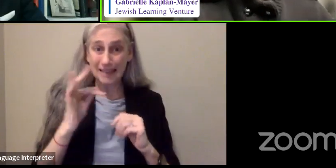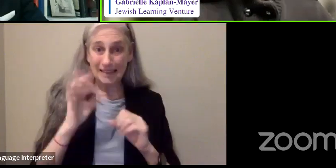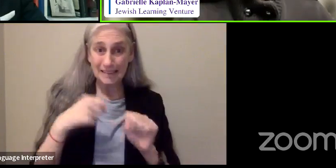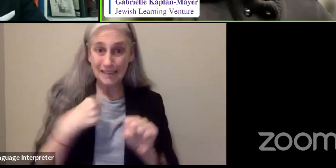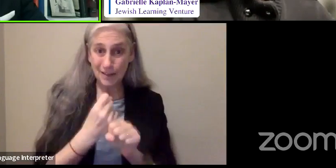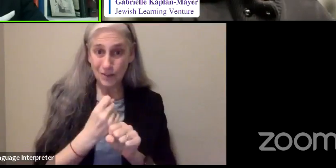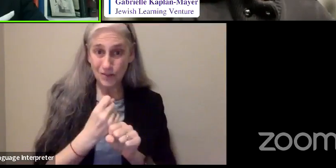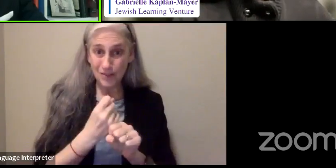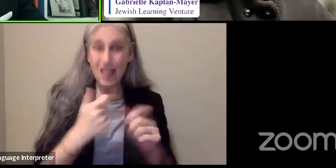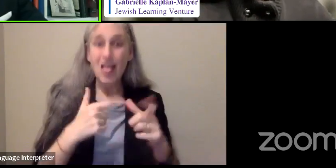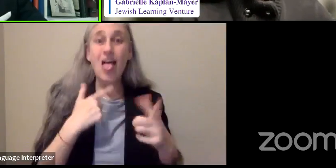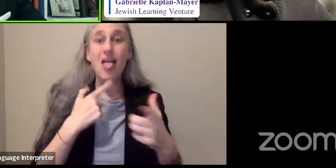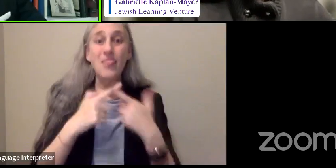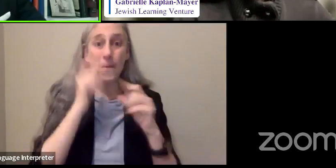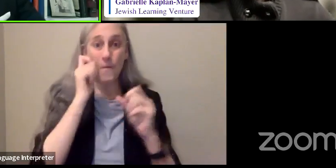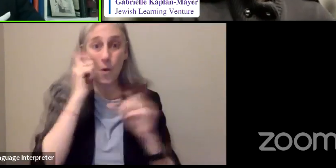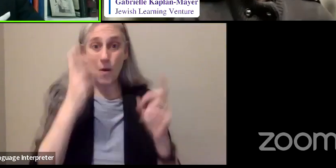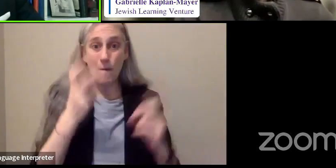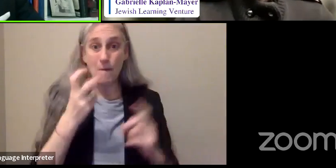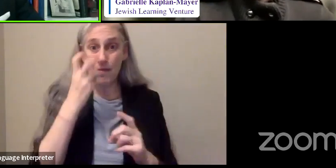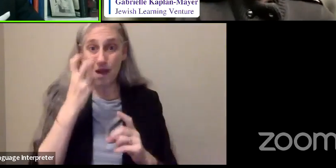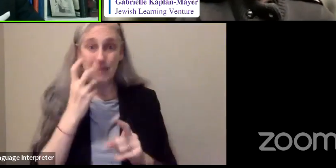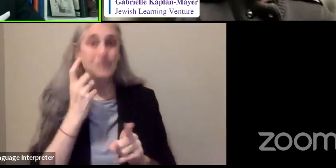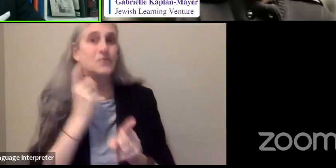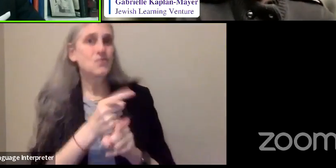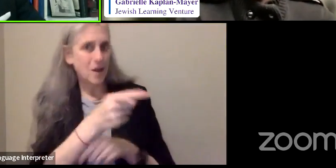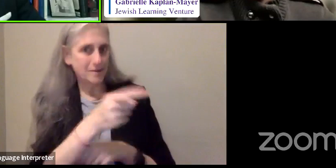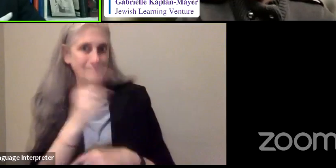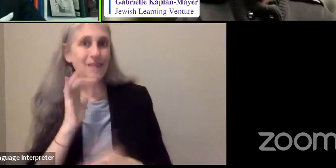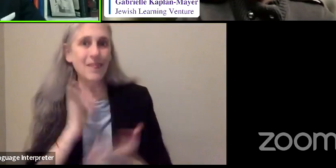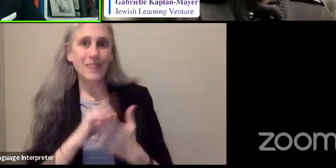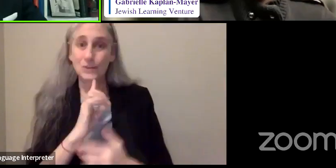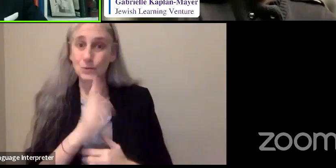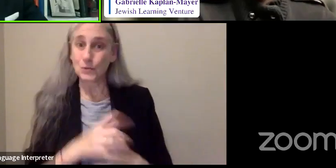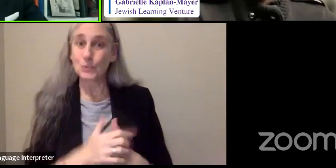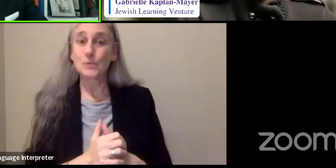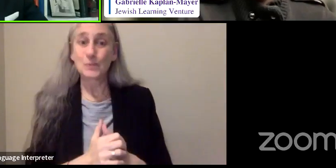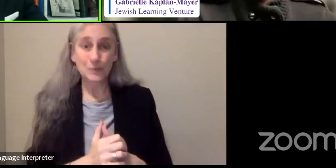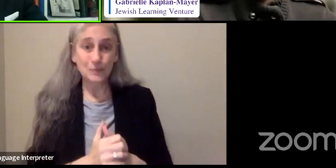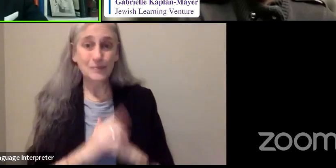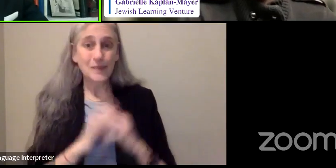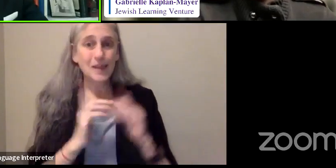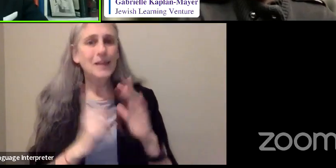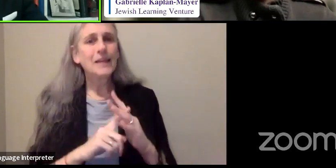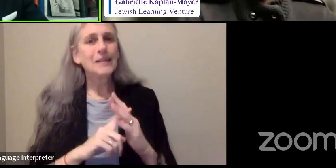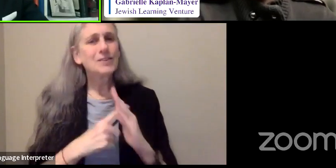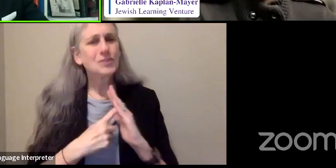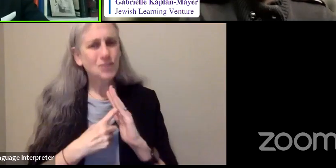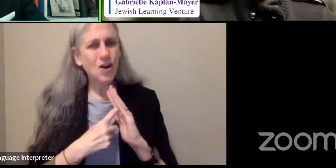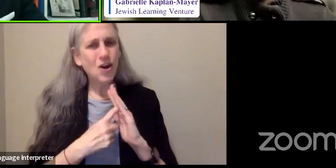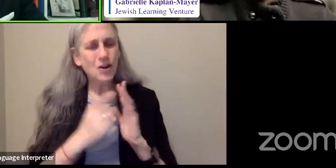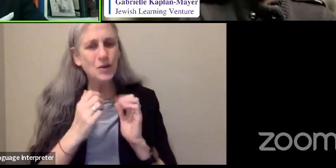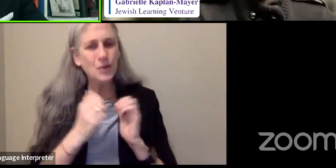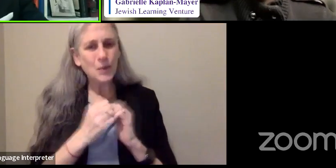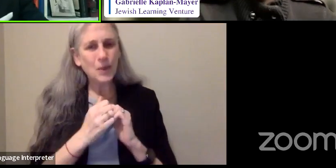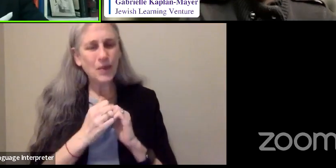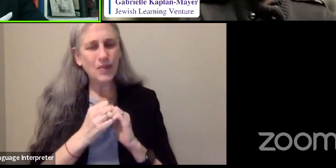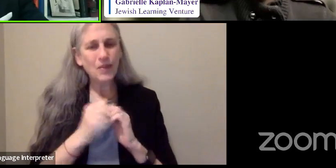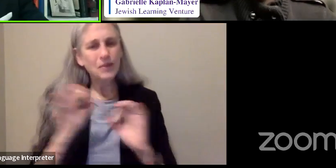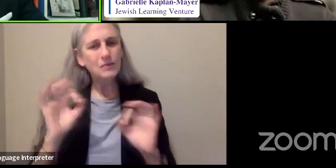Yeah, that's correct. It started out with a benign